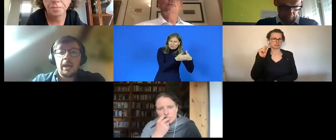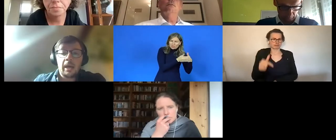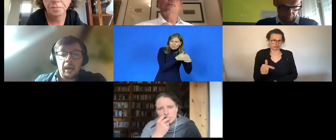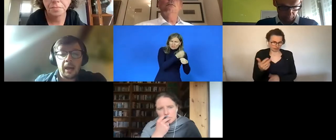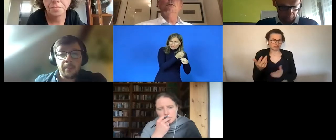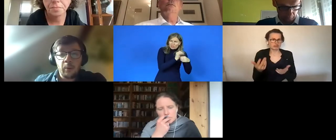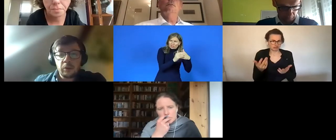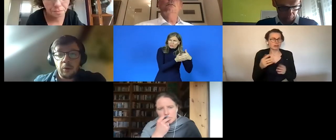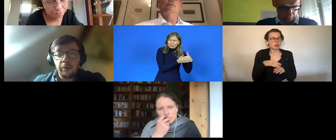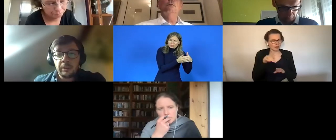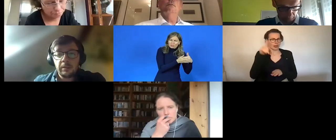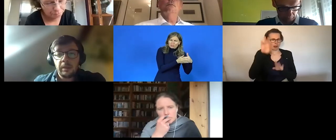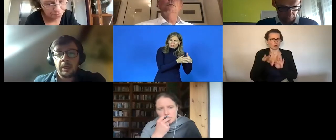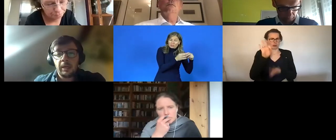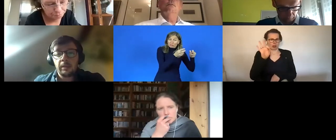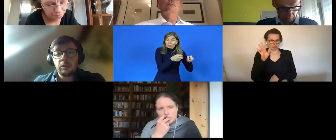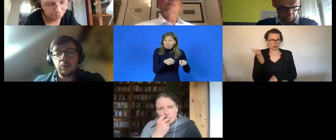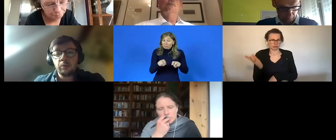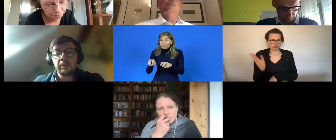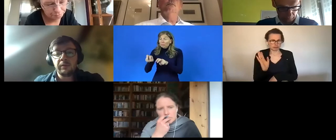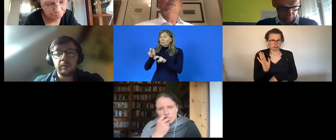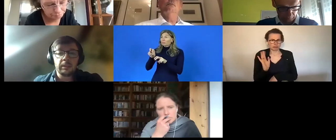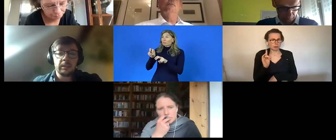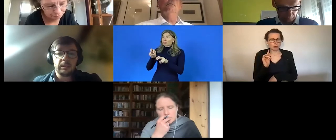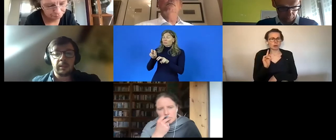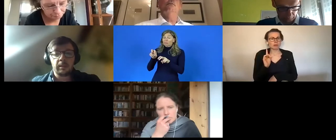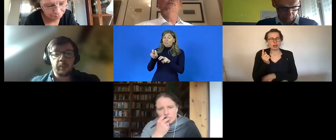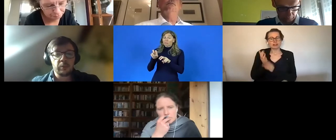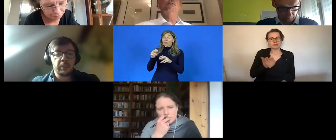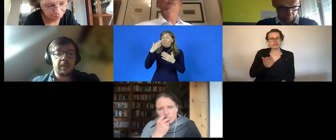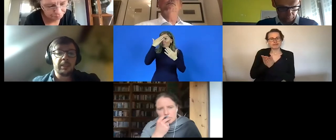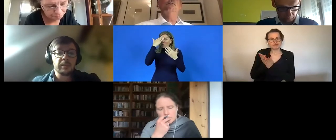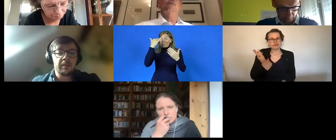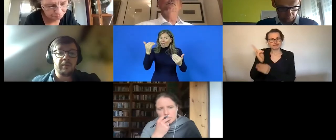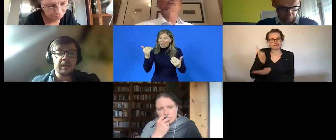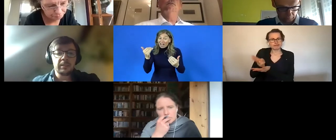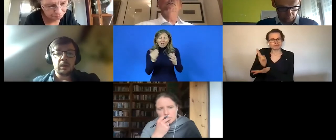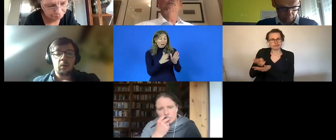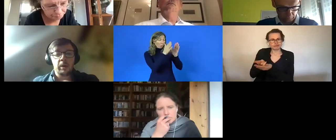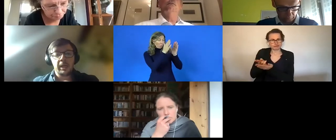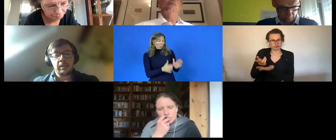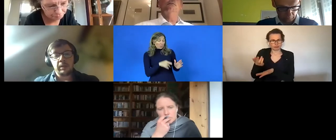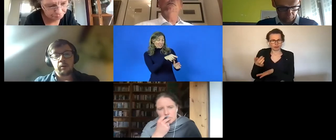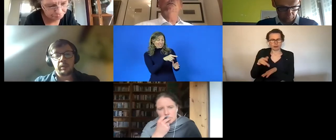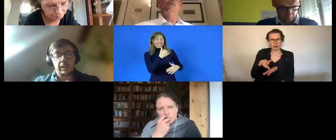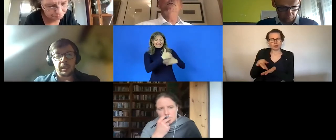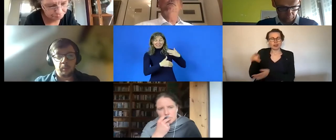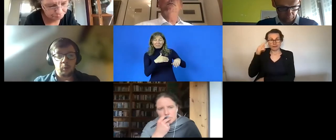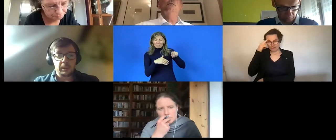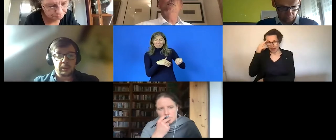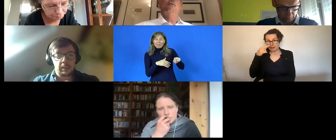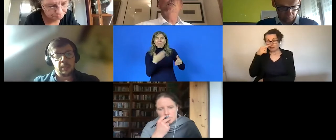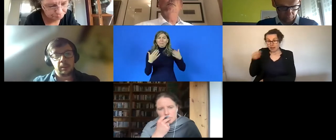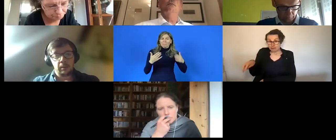amongst others uh due to the difficulties that the person with disabilities may face when entering or retaining